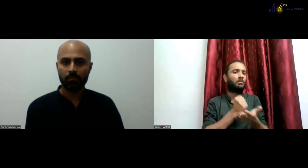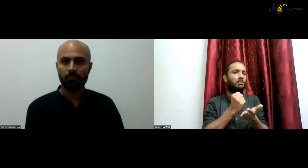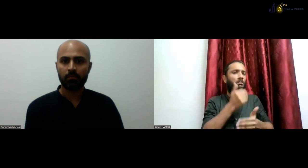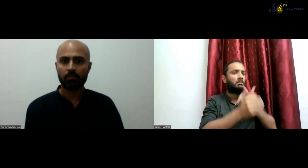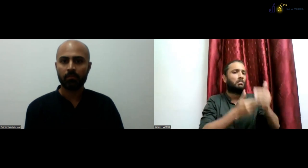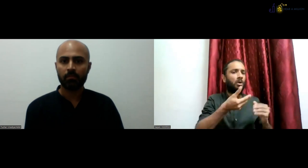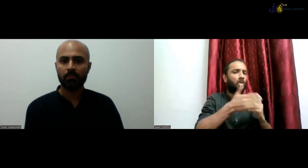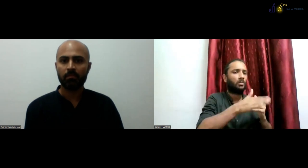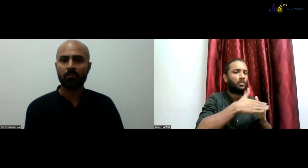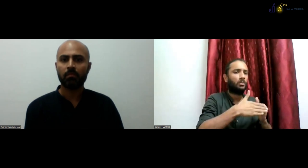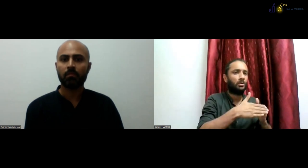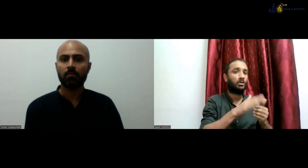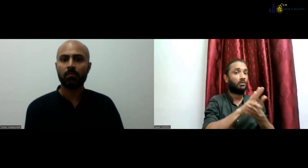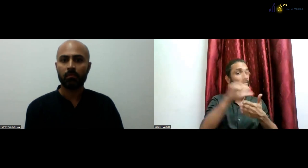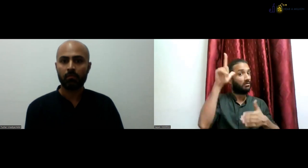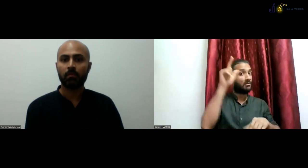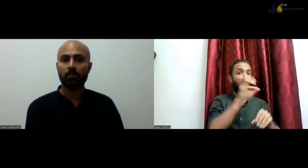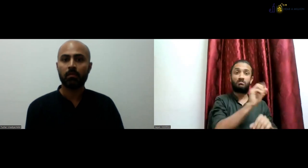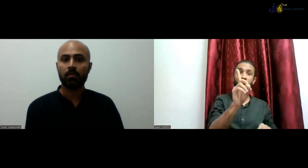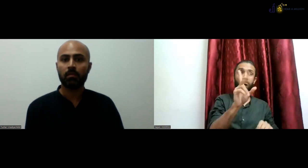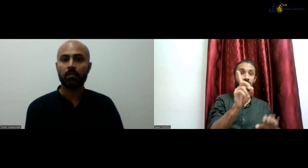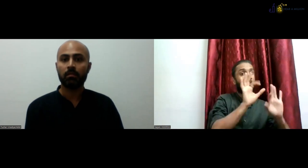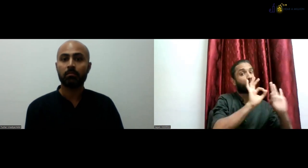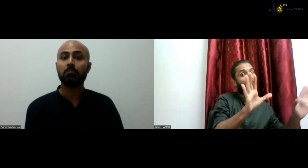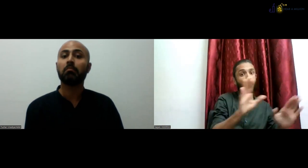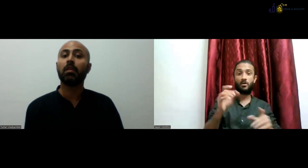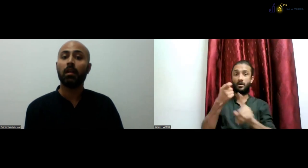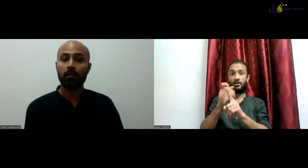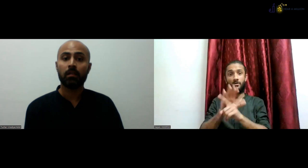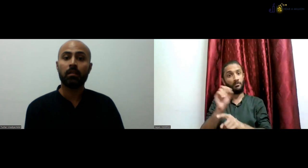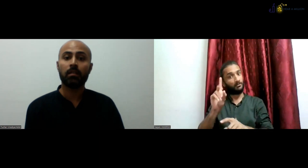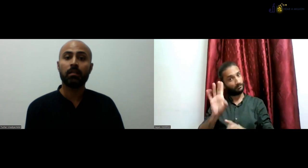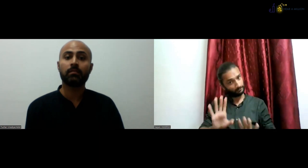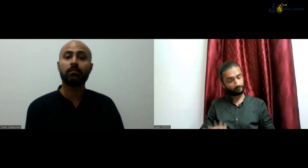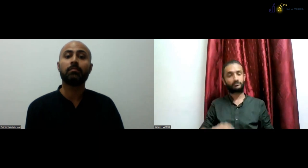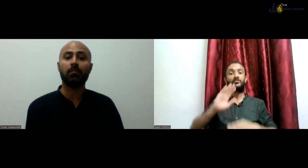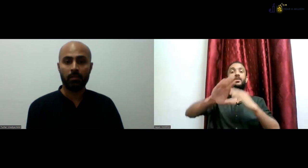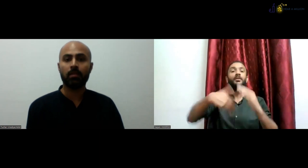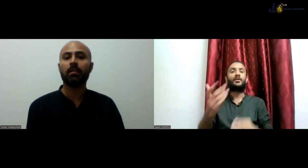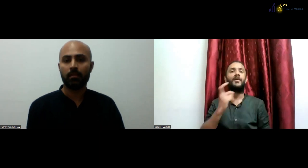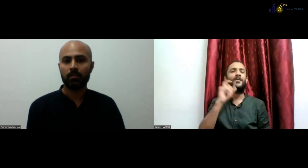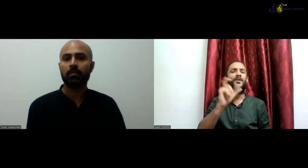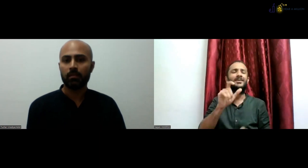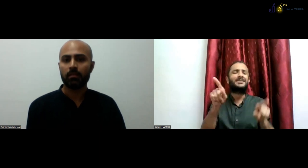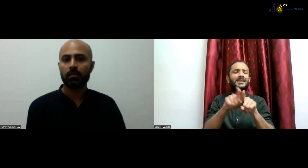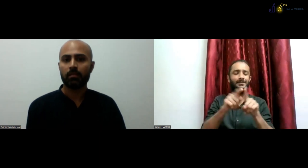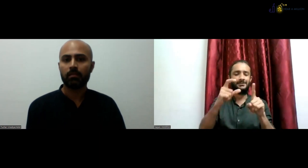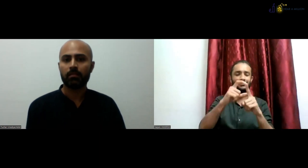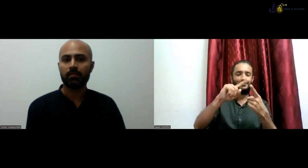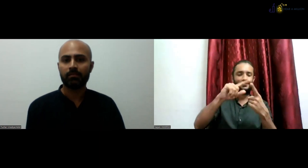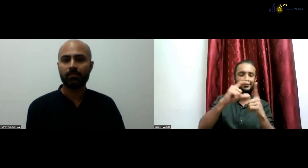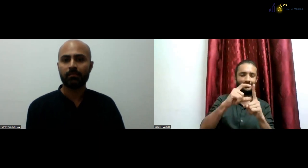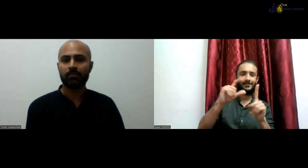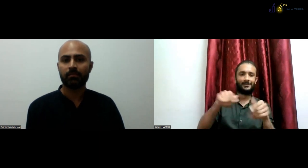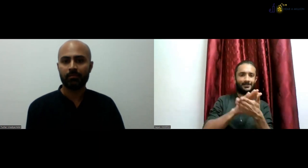has KG to 12. Gurgaon is trying. Hissar already and Karnal have class 1 to 12.